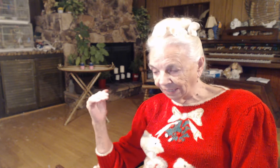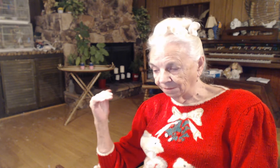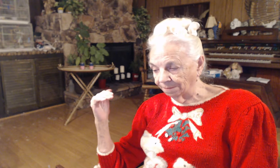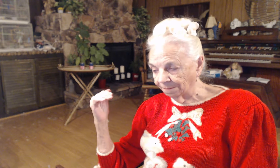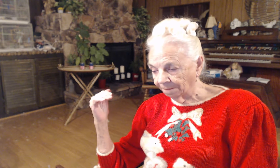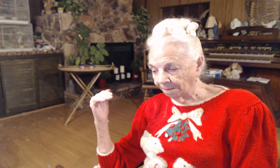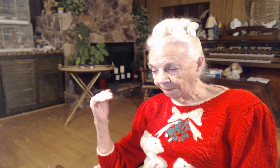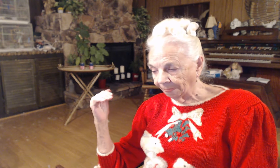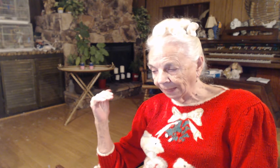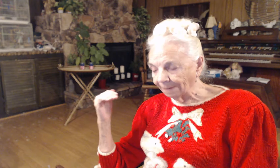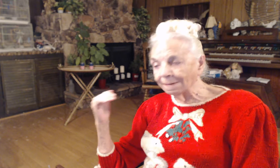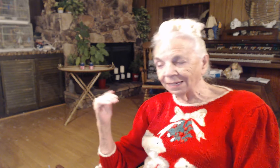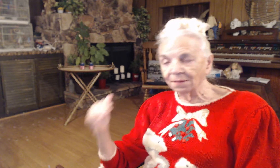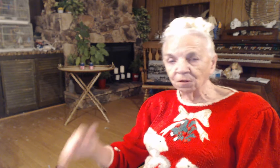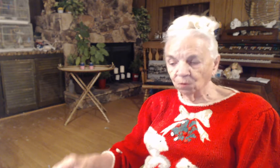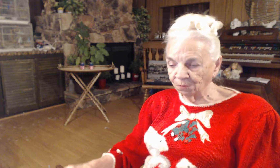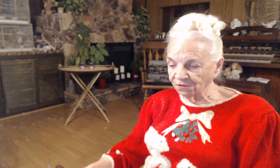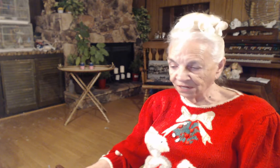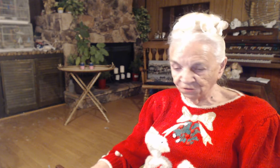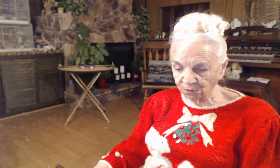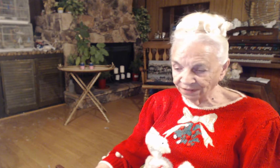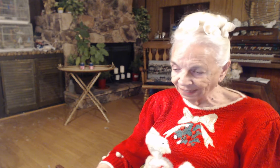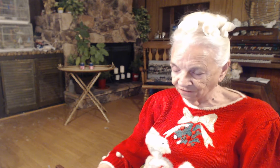many that were possessed with devils.